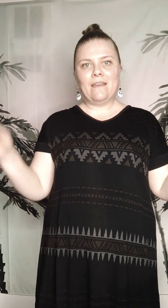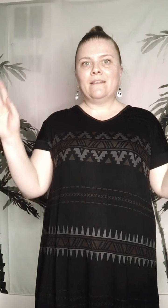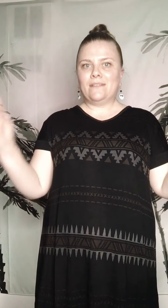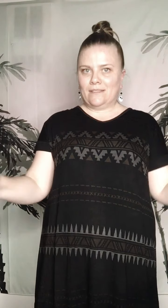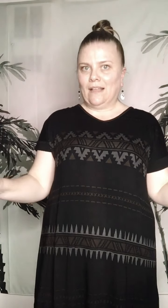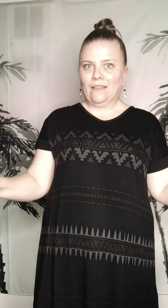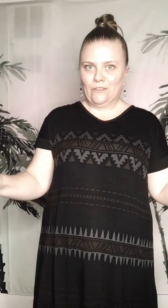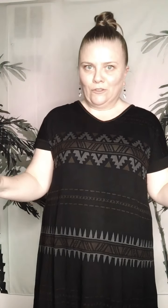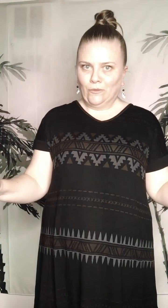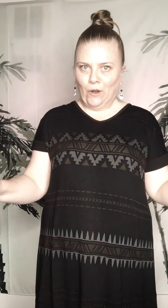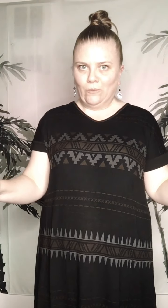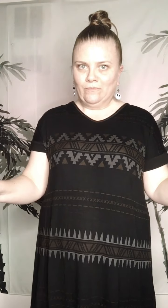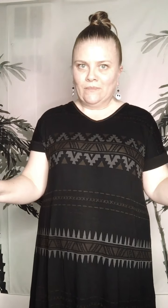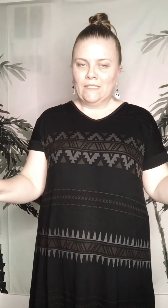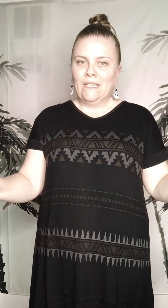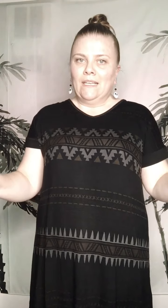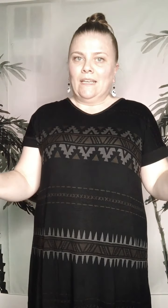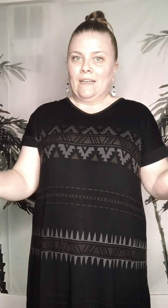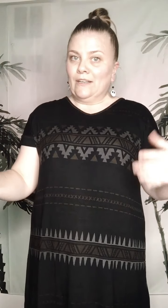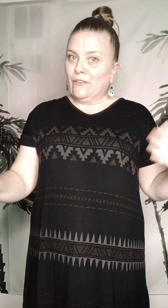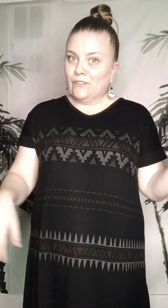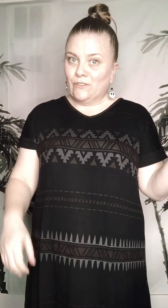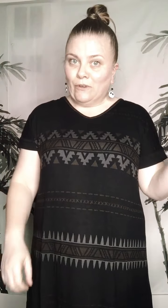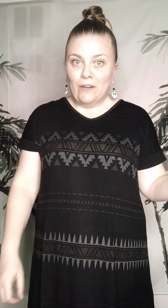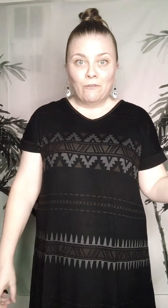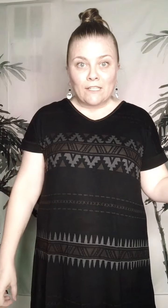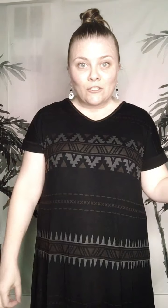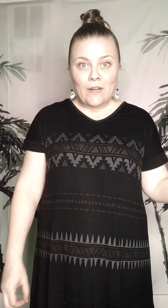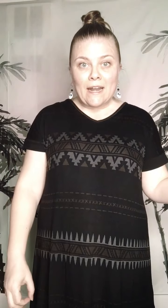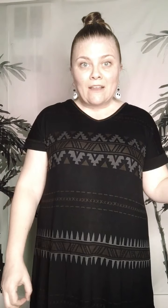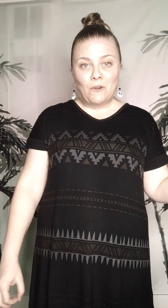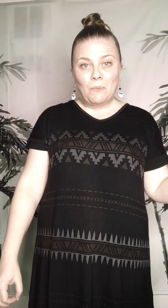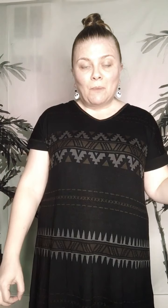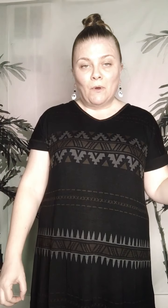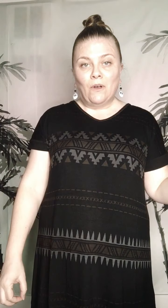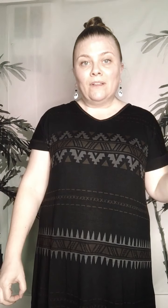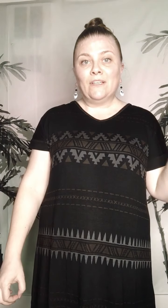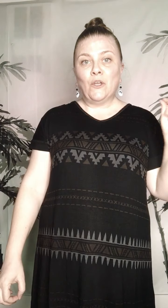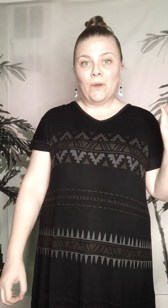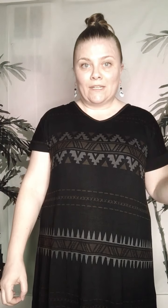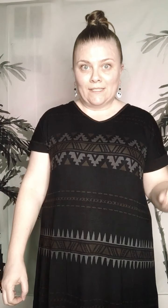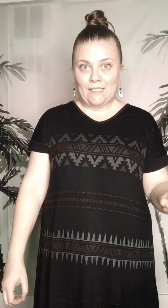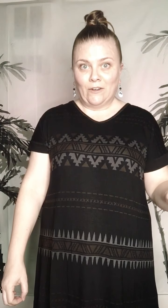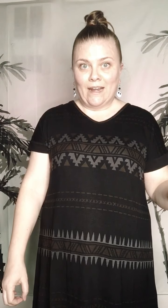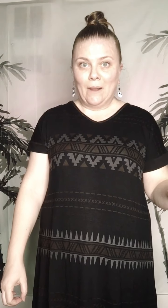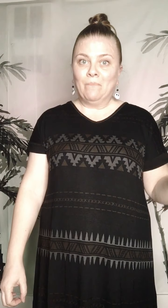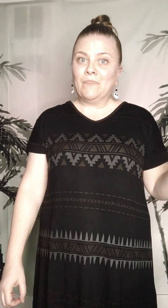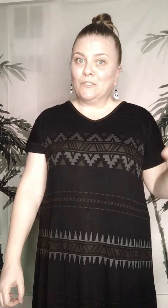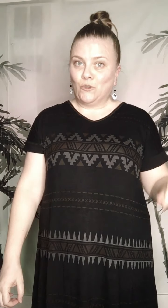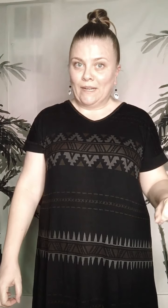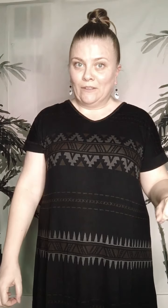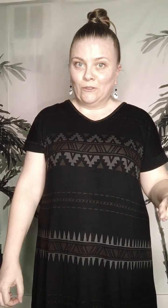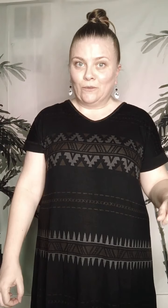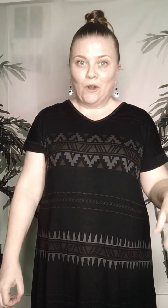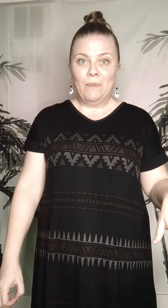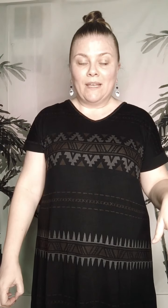selling LuLaRoe? And I know this is very frustrating for people who are considering joining LuLaRoe because